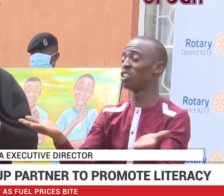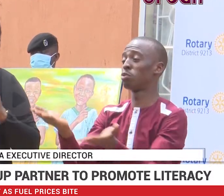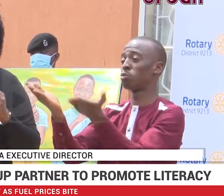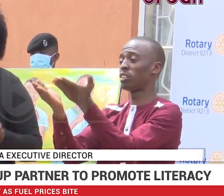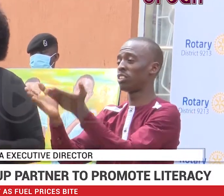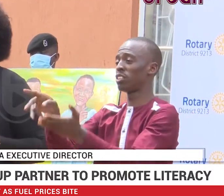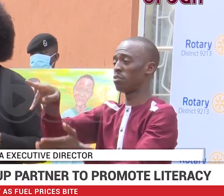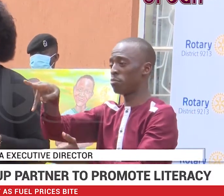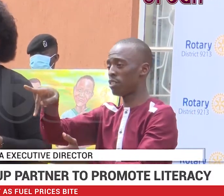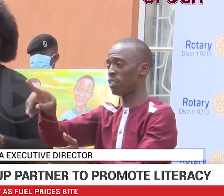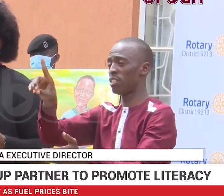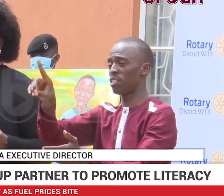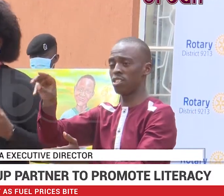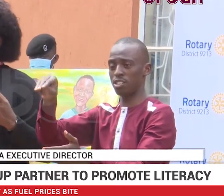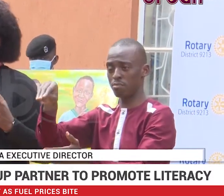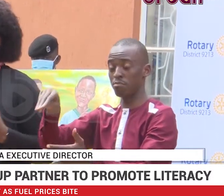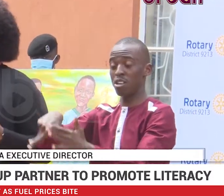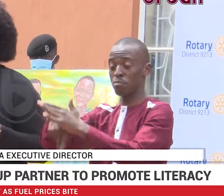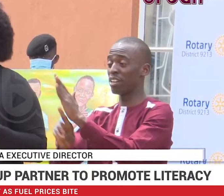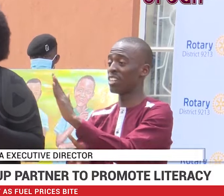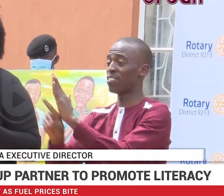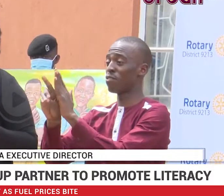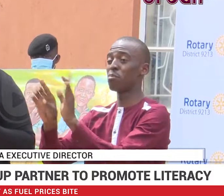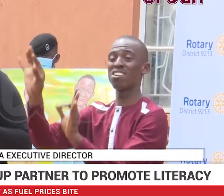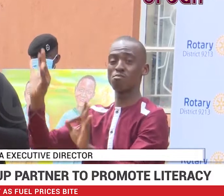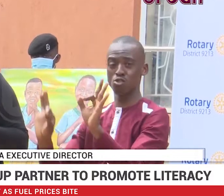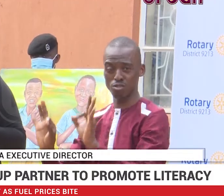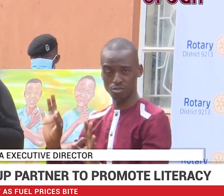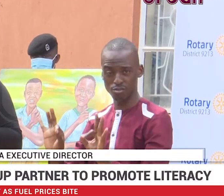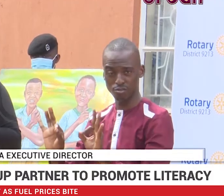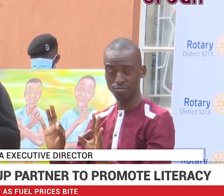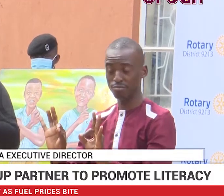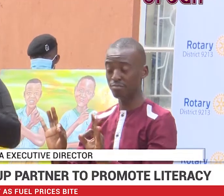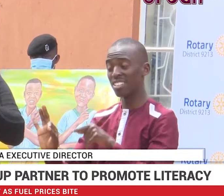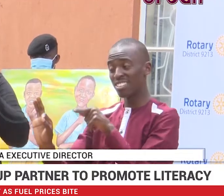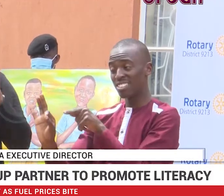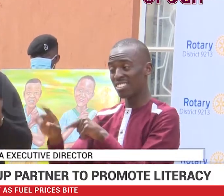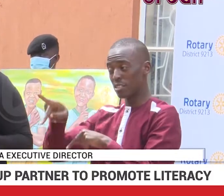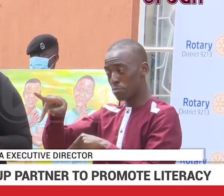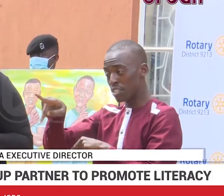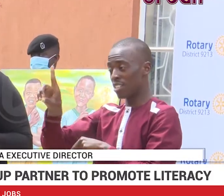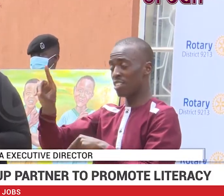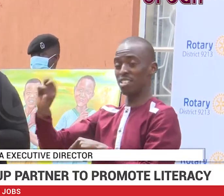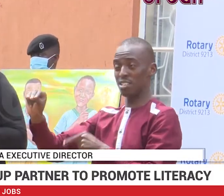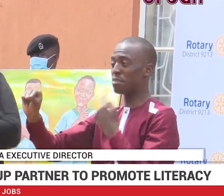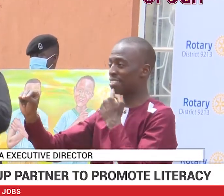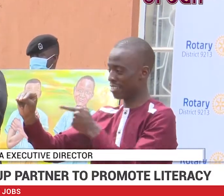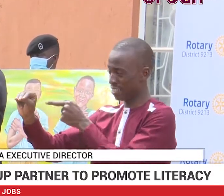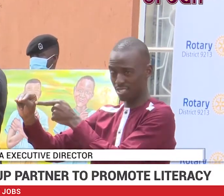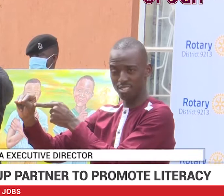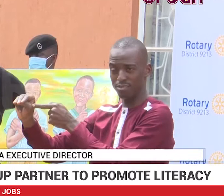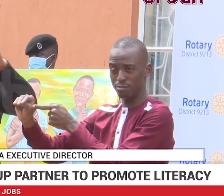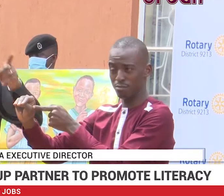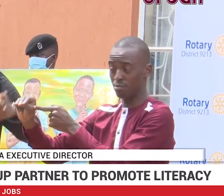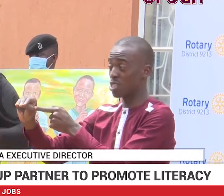development model. And the parish development model is basically saying, let's